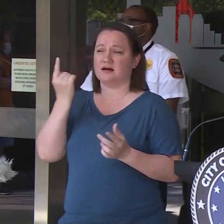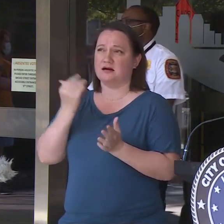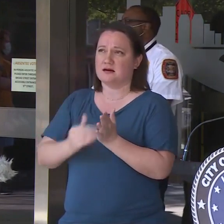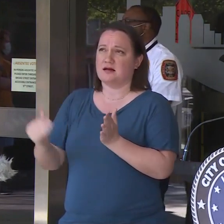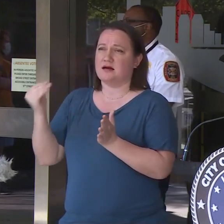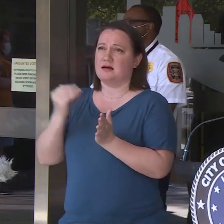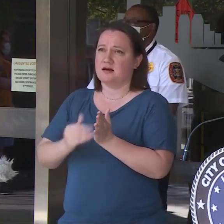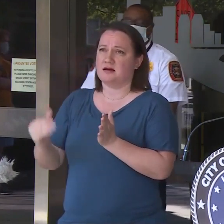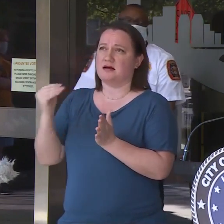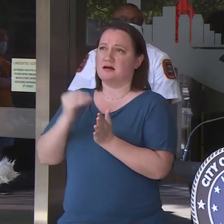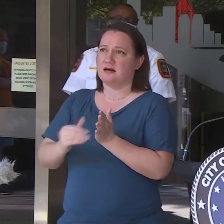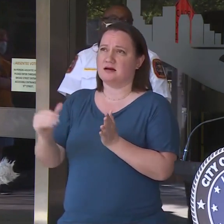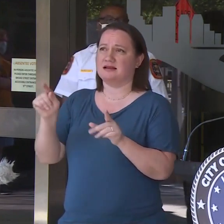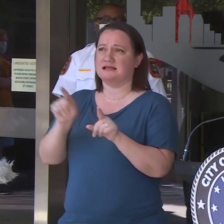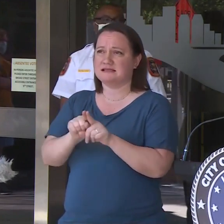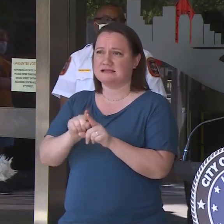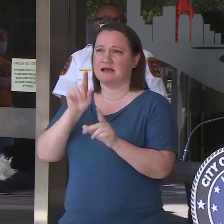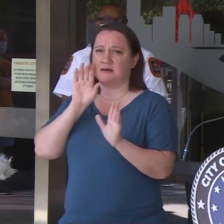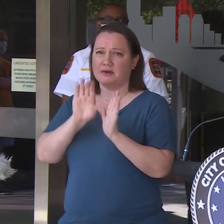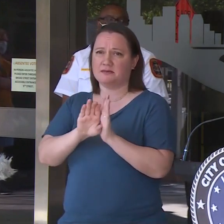again, the same images.